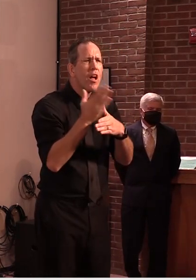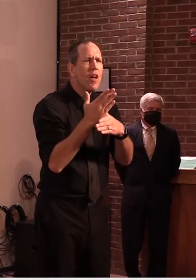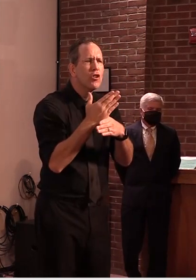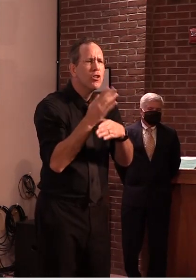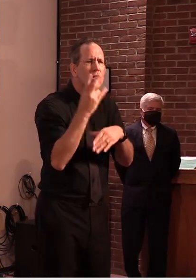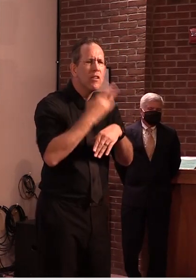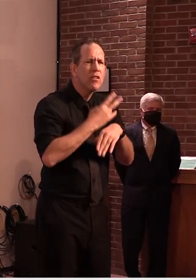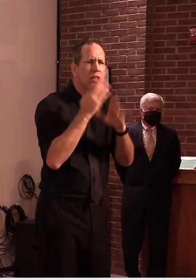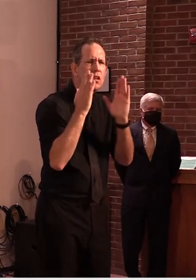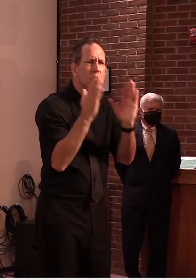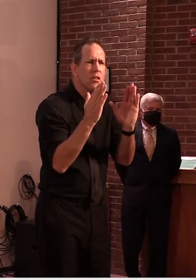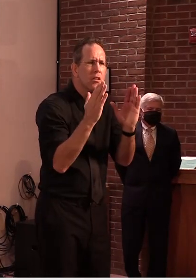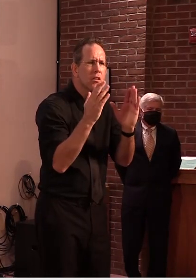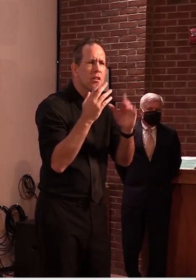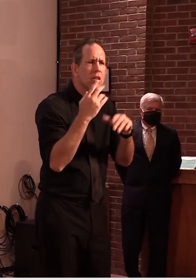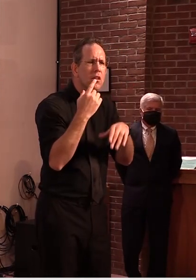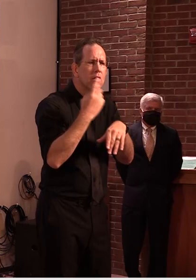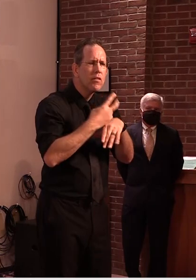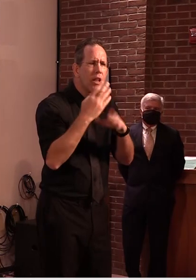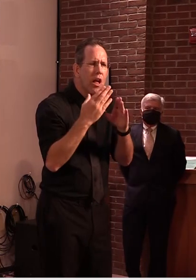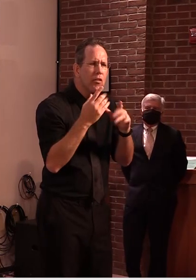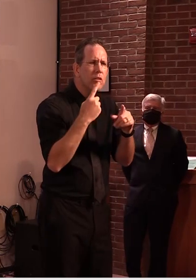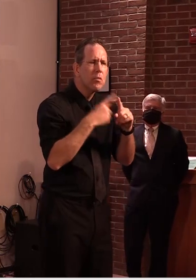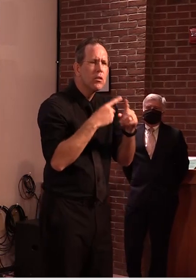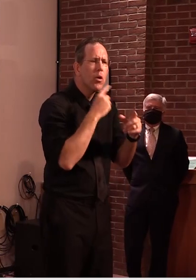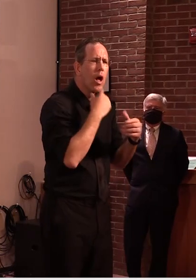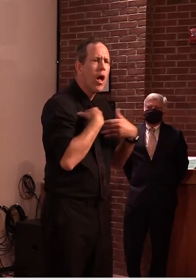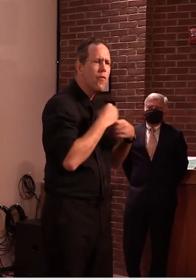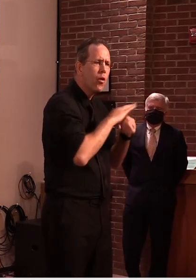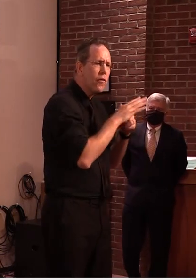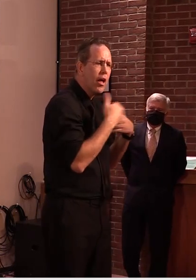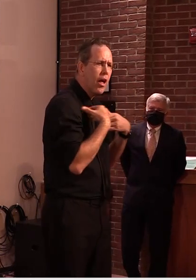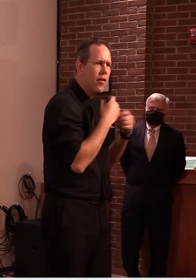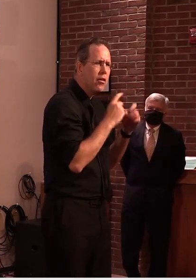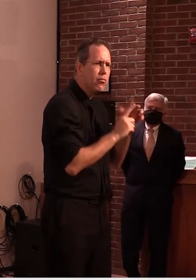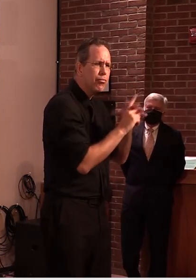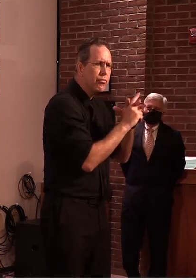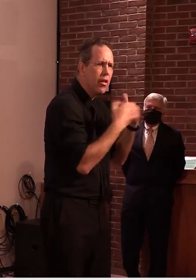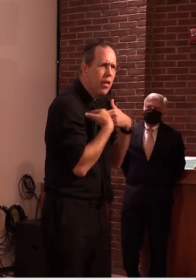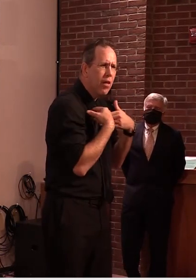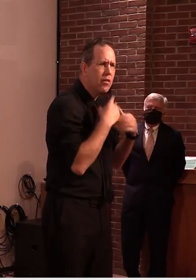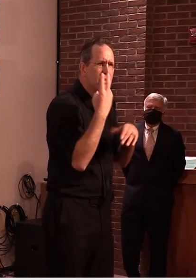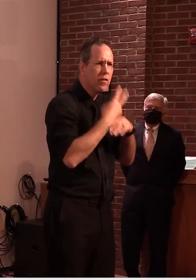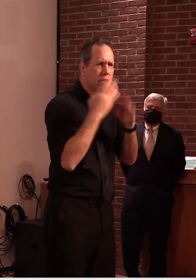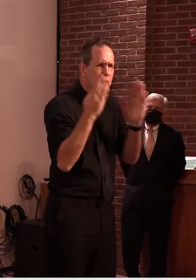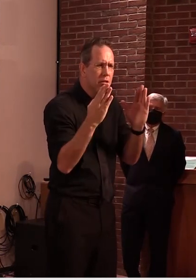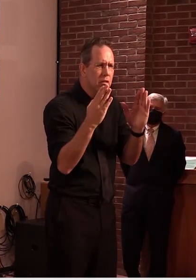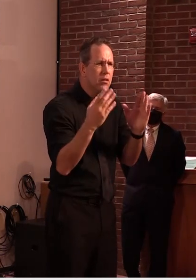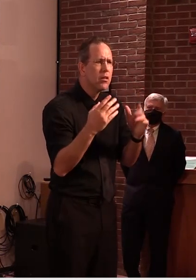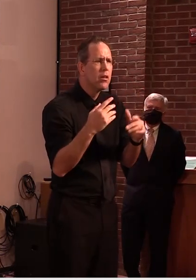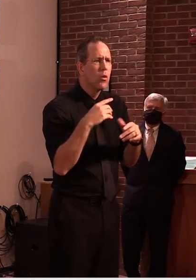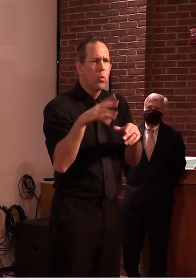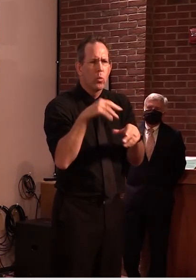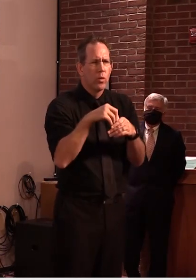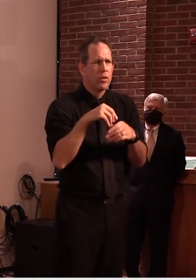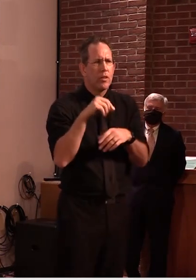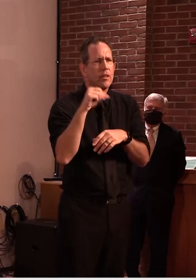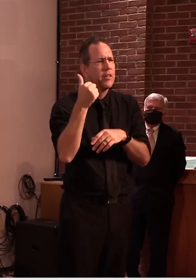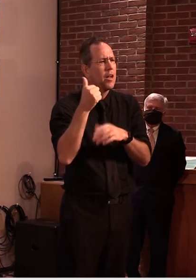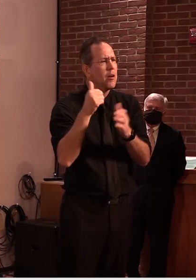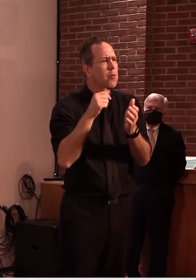number of positive cases exceeding 10 per 100 000 residents which would be a hundred per million